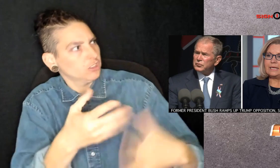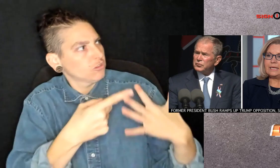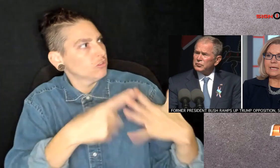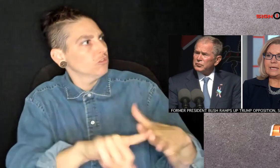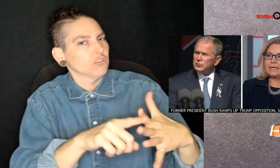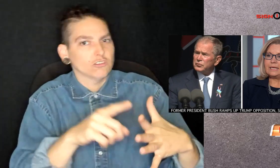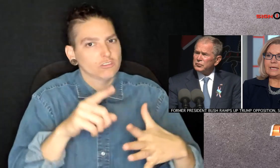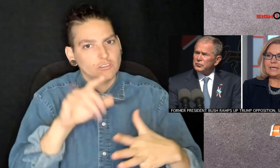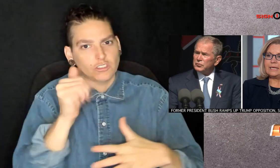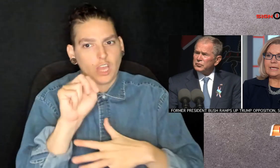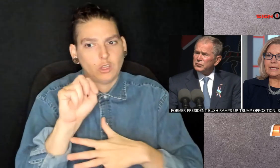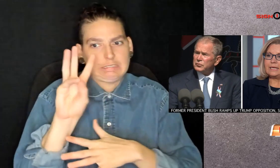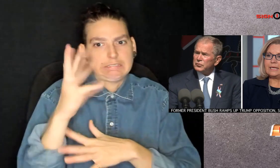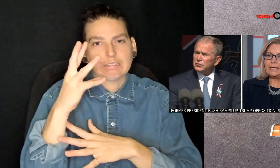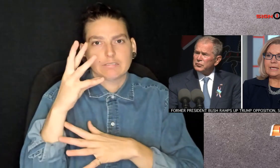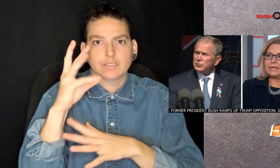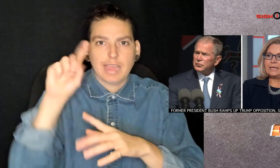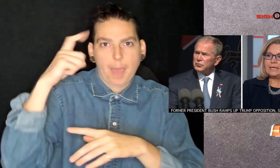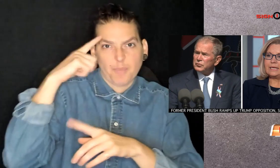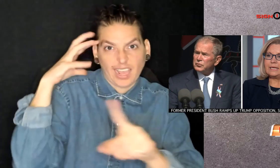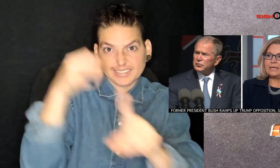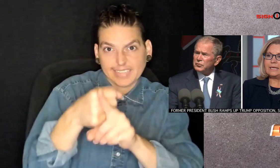violent January 6th attack on the Capitol.